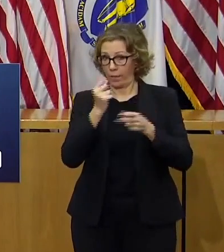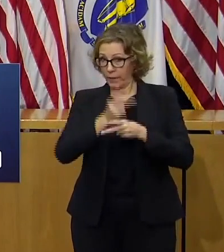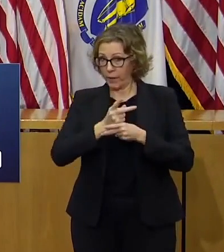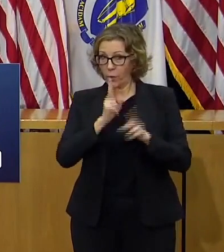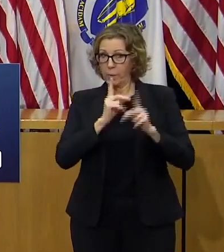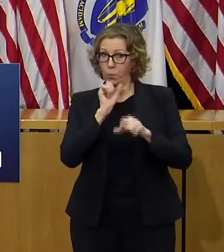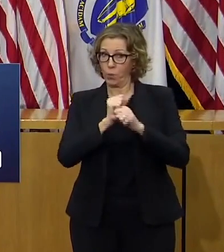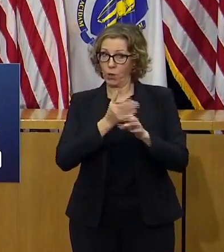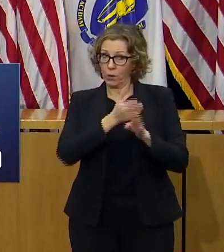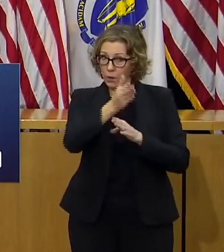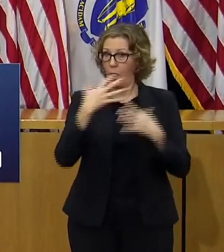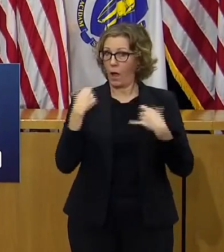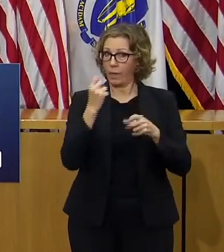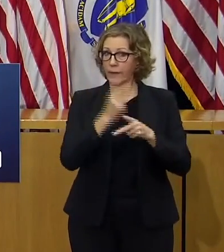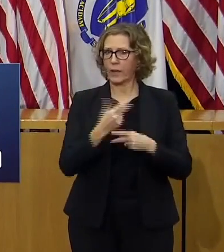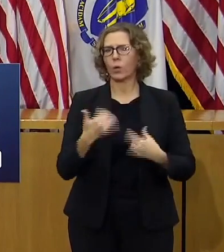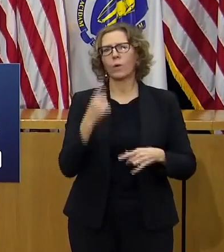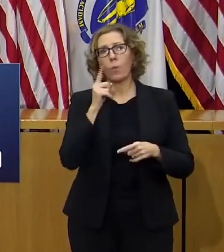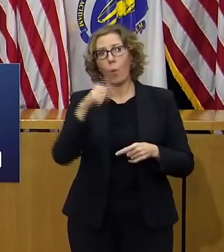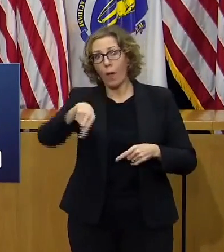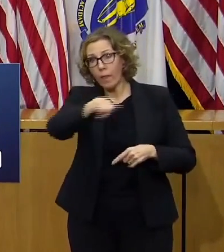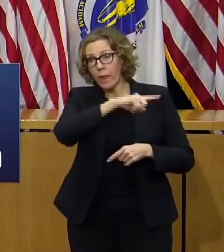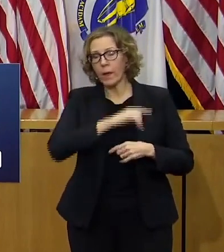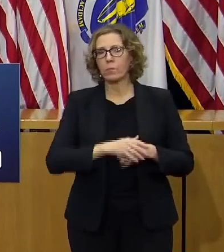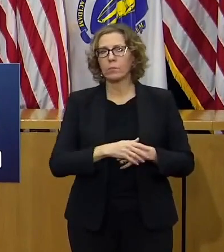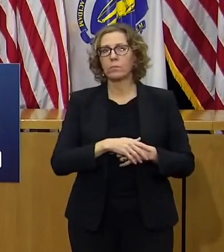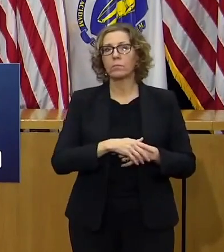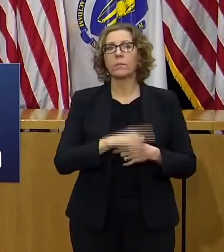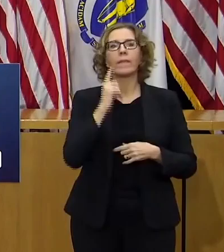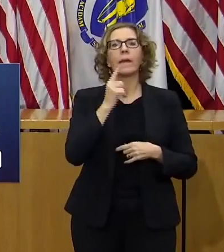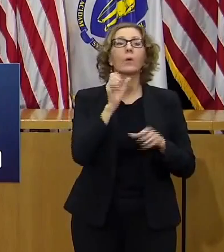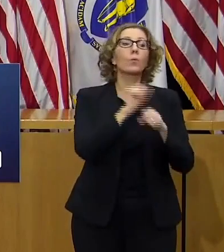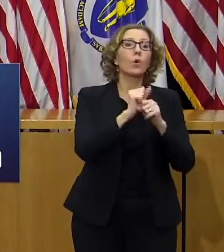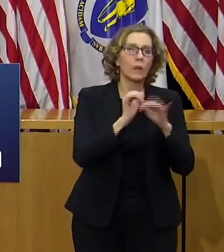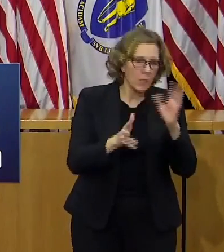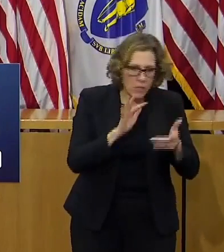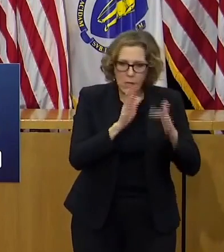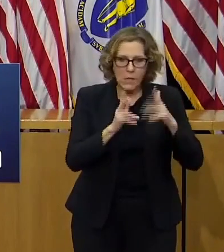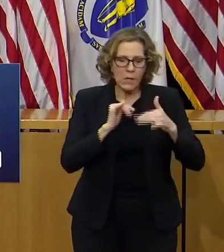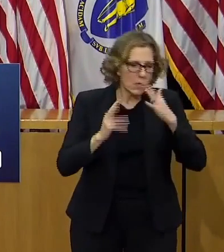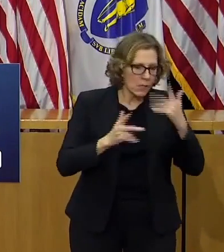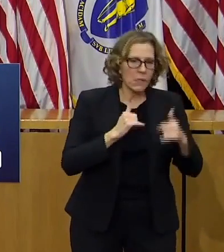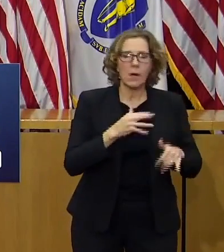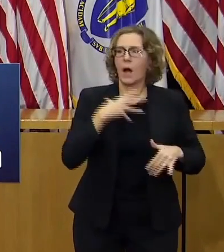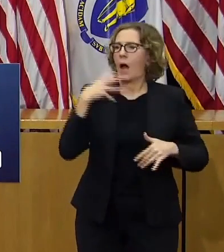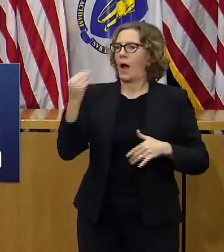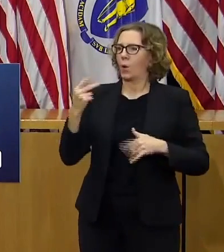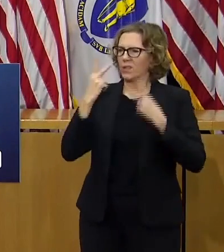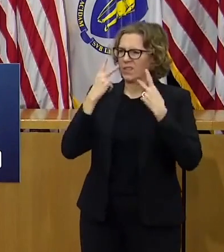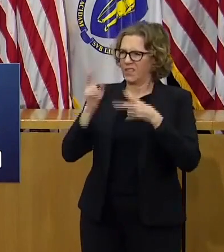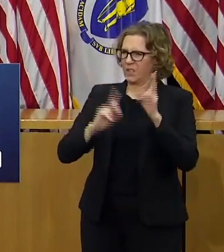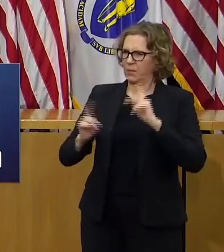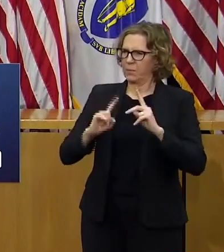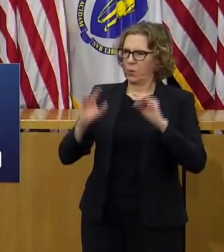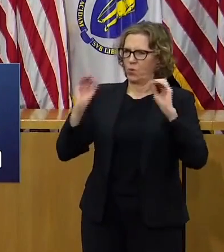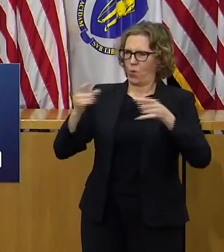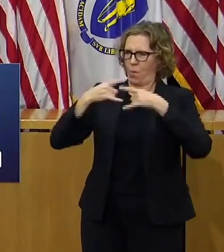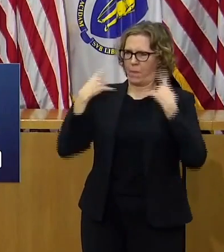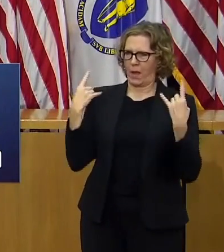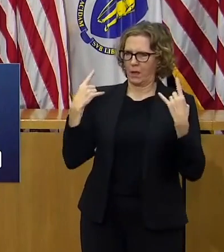and he commented and he said that when those folks see people out and about in gatherings and groups without wearing masks